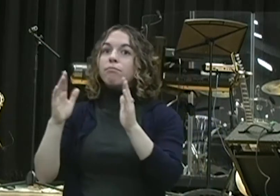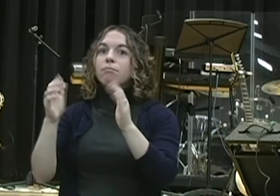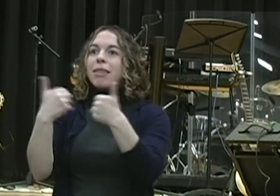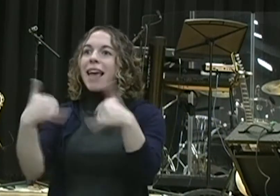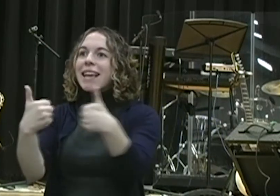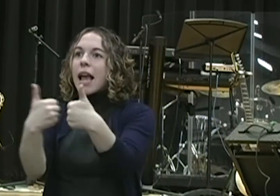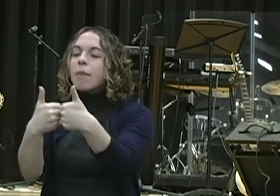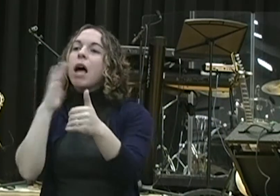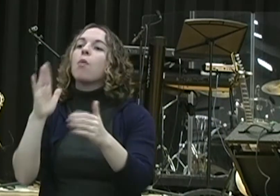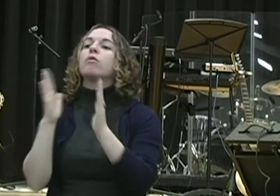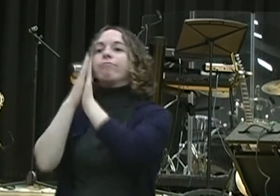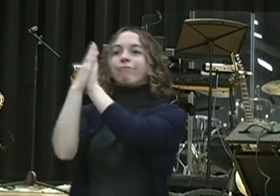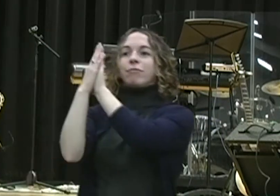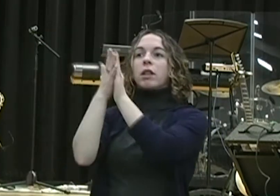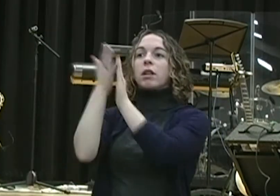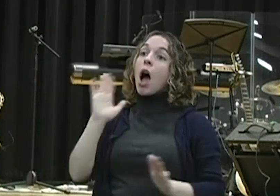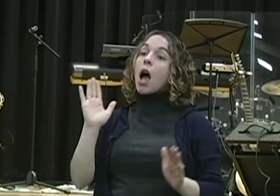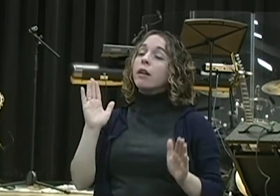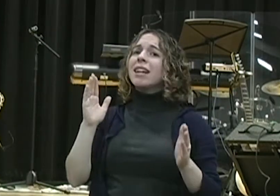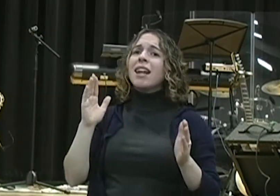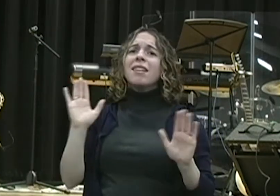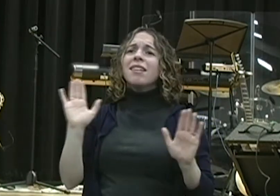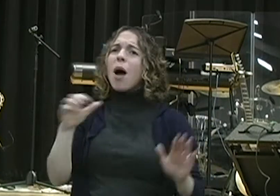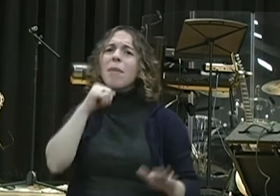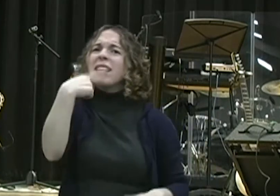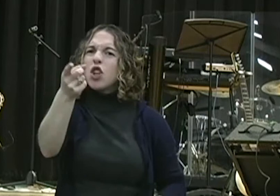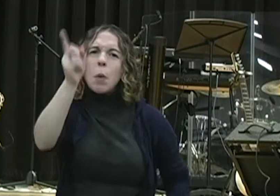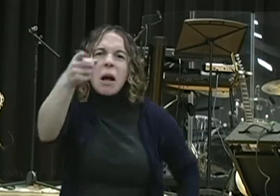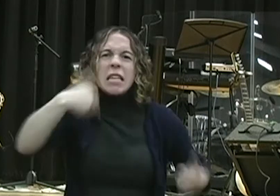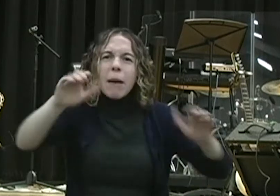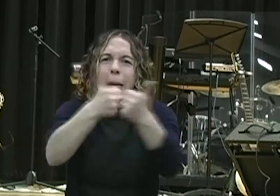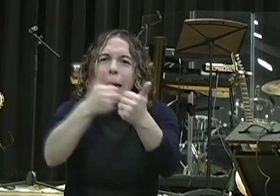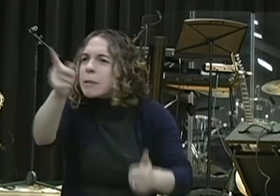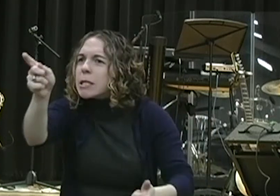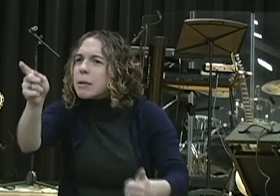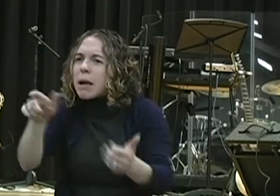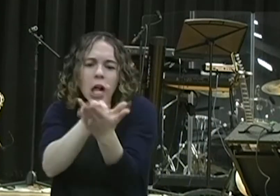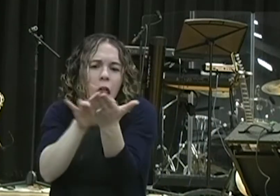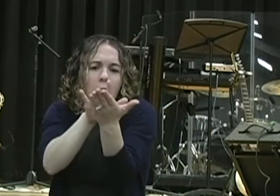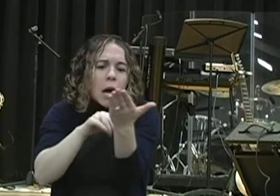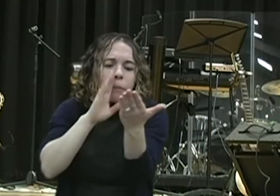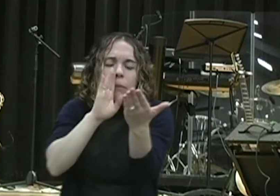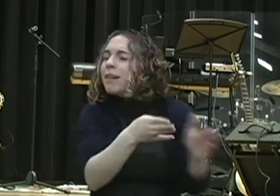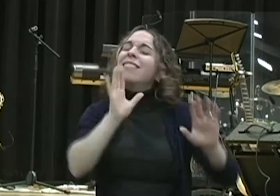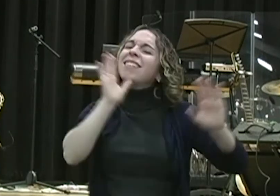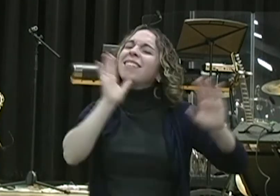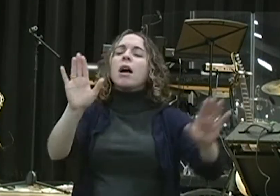solitaire. But no. Now, I'm not telling anybody to do those things. But what I'm saying is I'm looking at my schedule over these next 21 days, and I'm